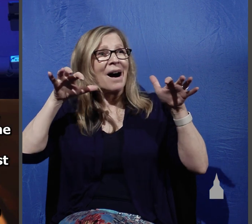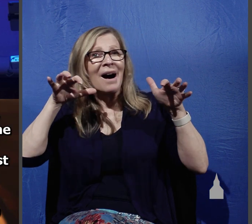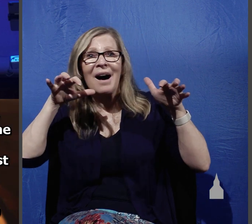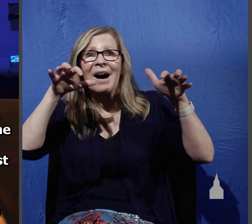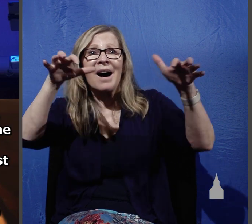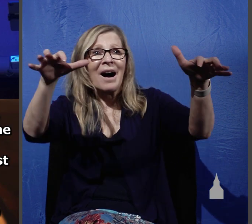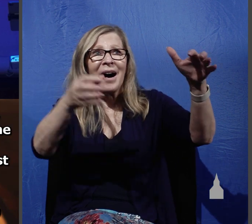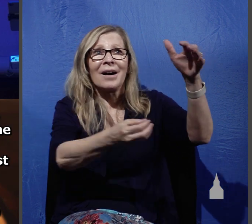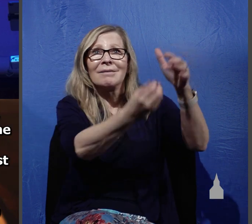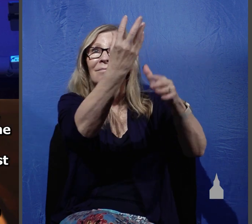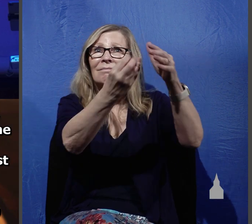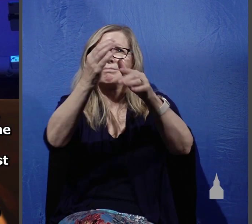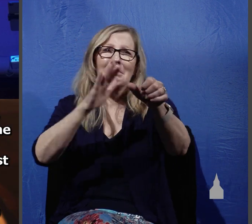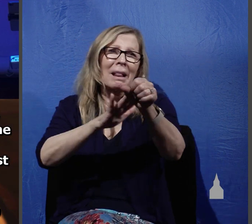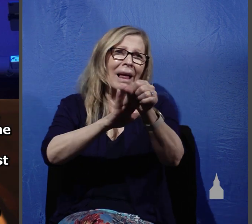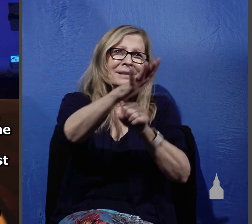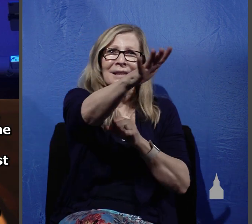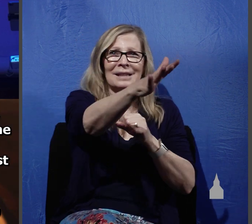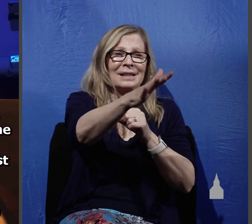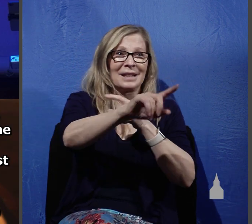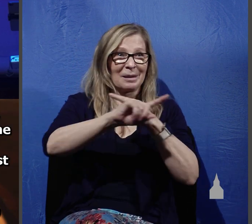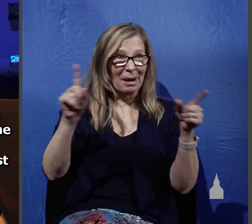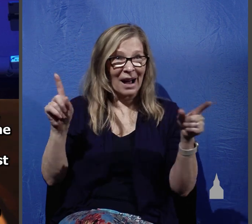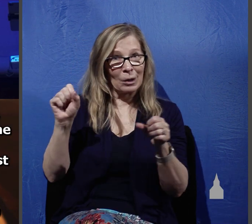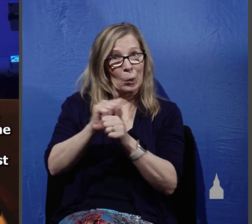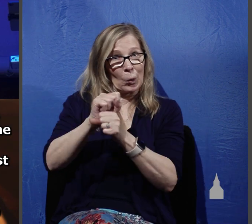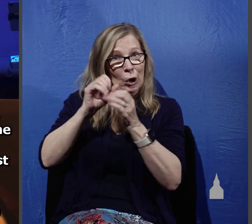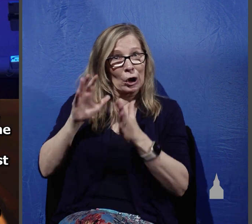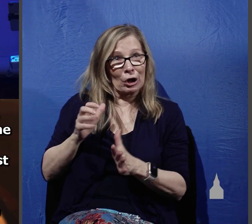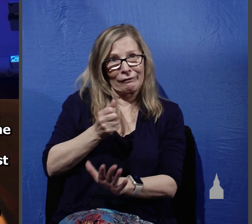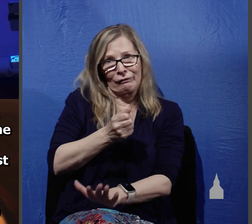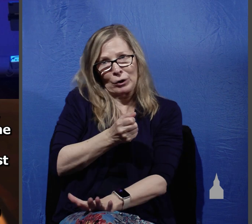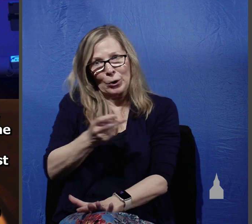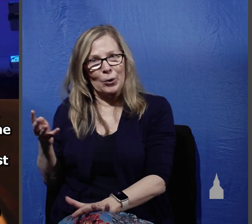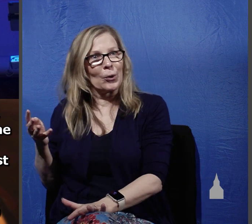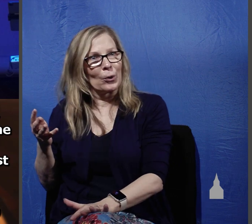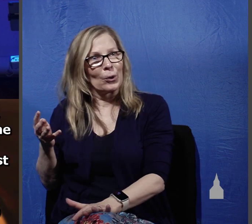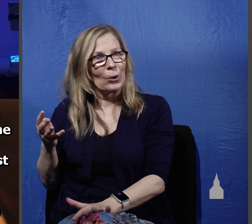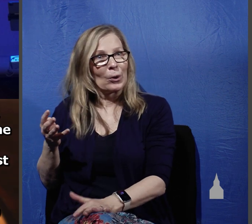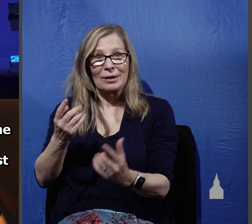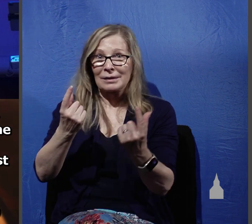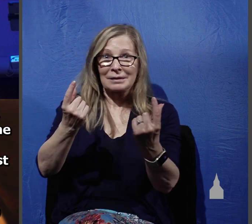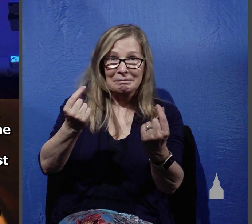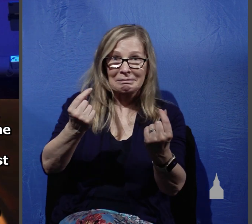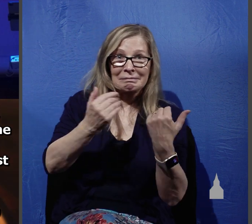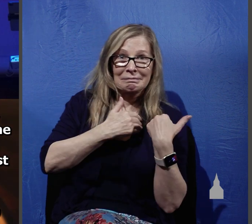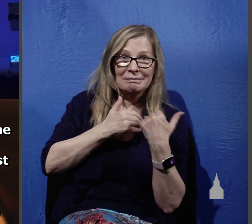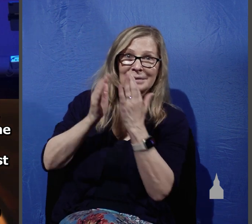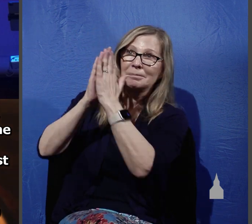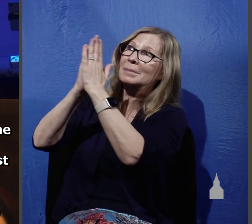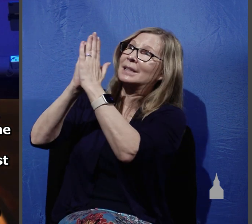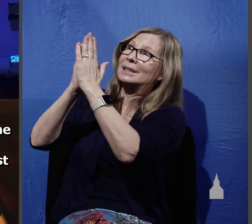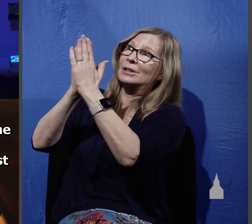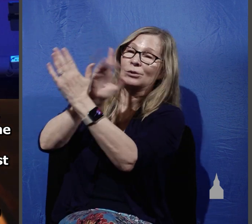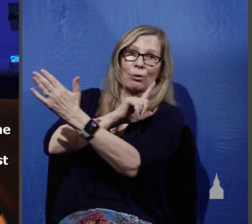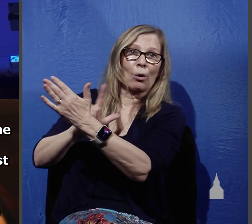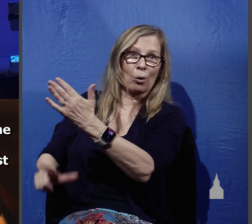but the laborers are few. Therefore, beseech the Lord of the harvest to send out laborers into